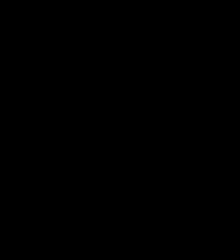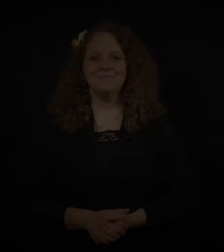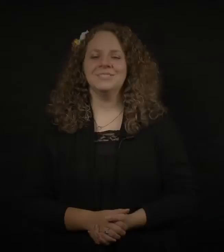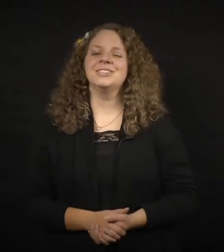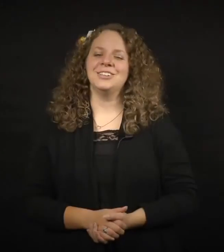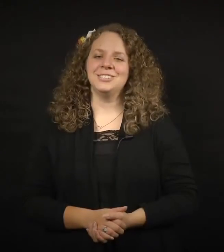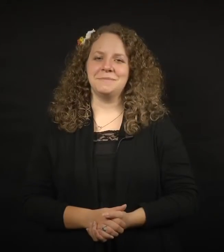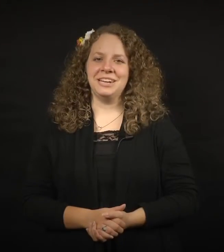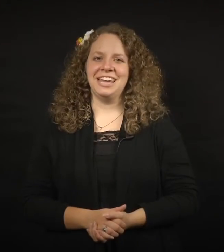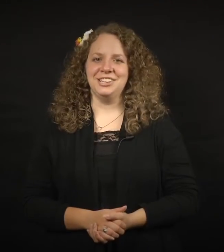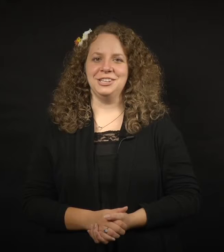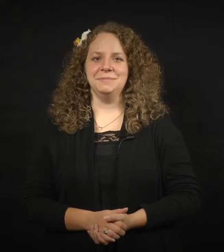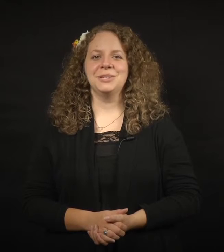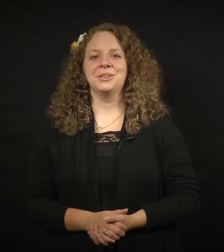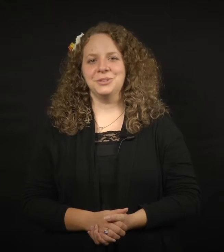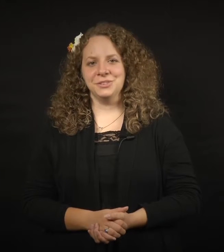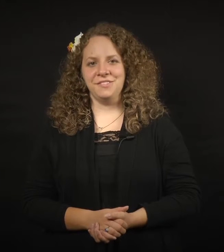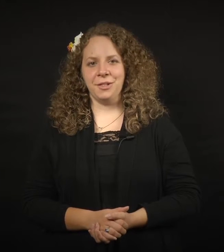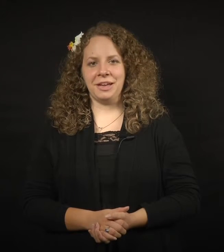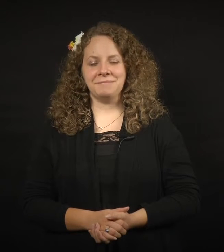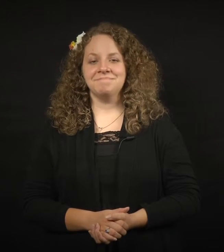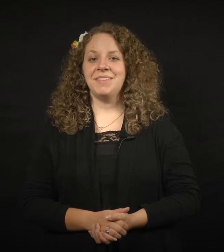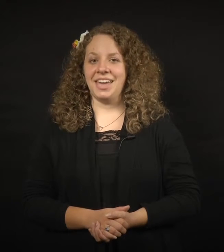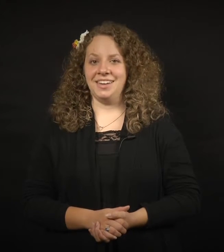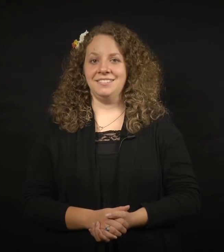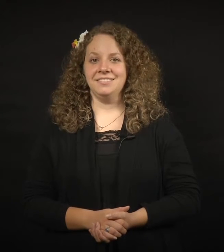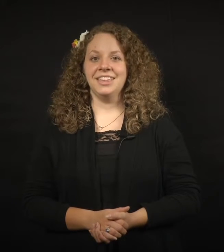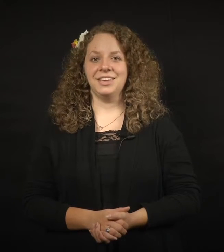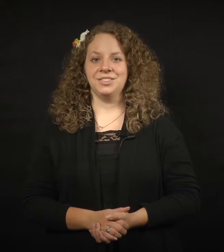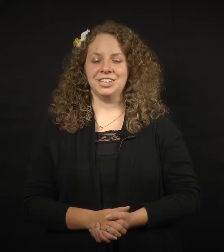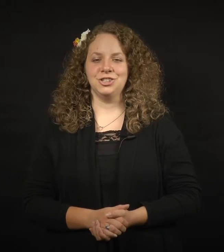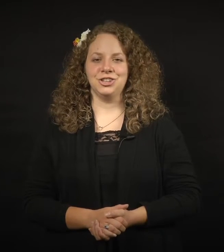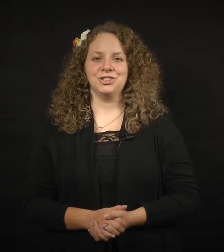The non-dominant hand tapes include the following. A, like in the sign church.